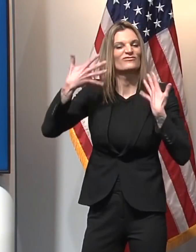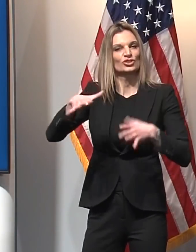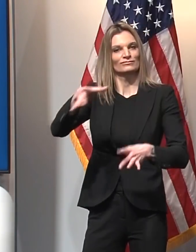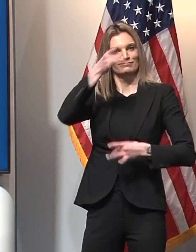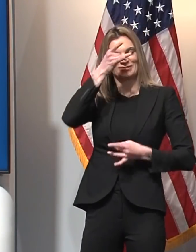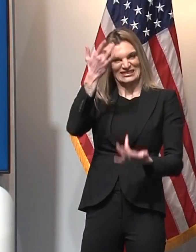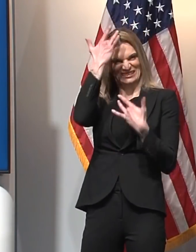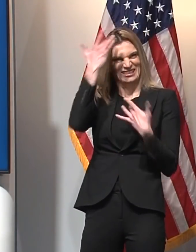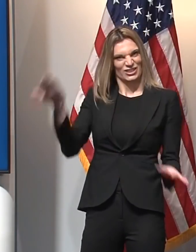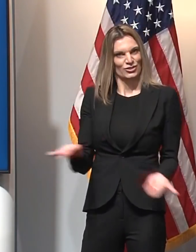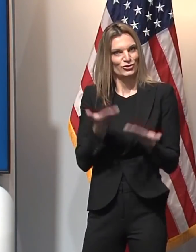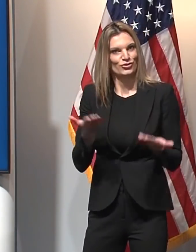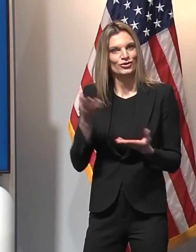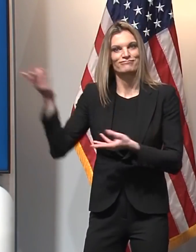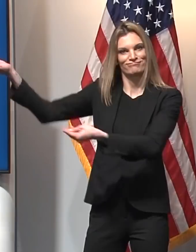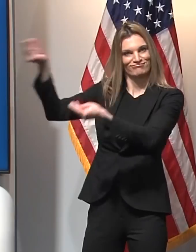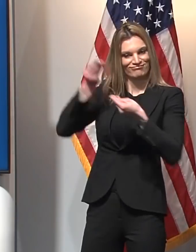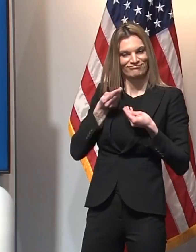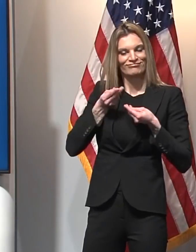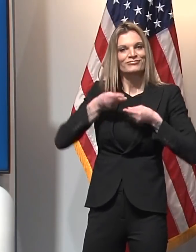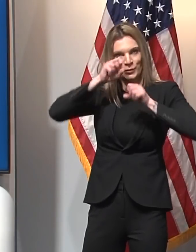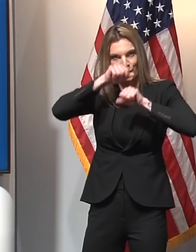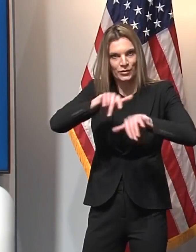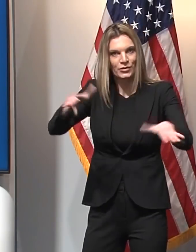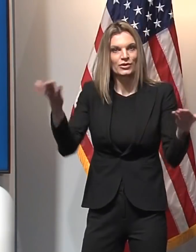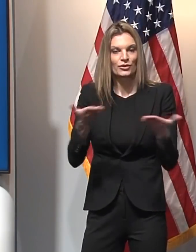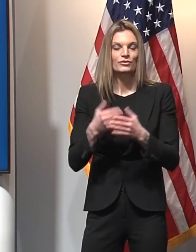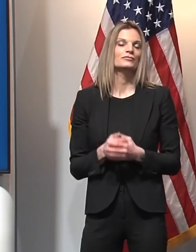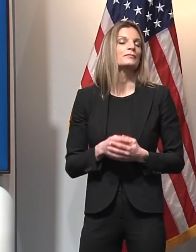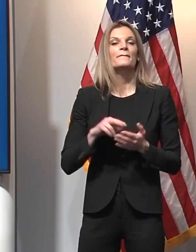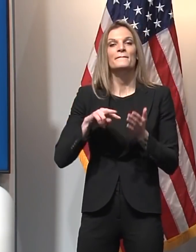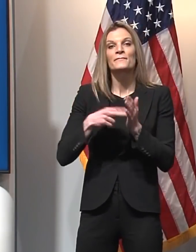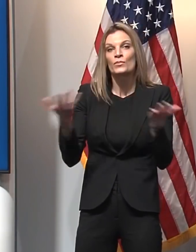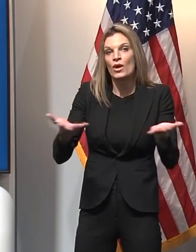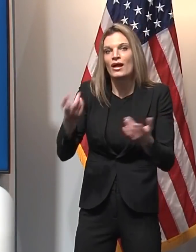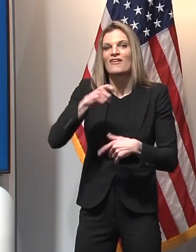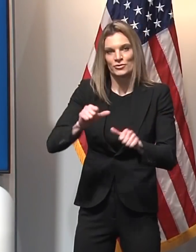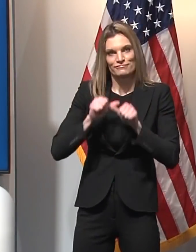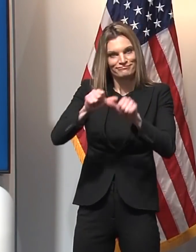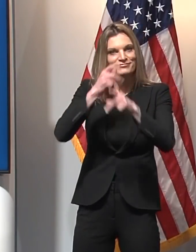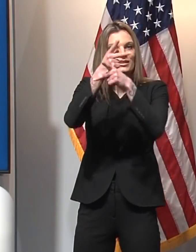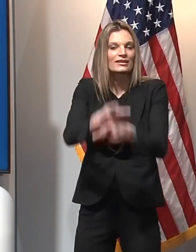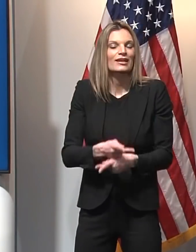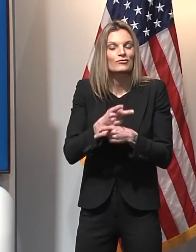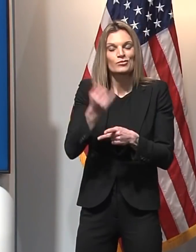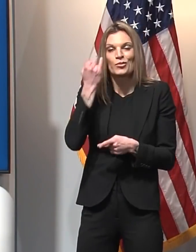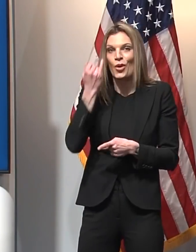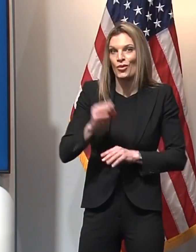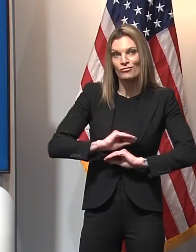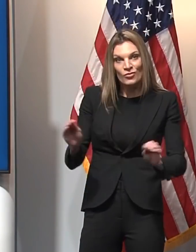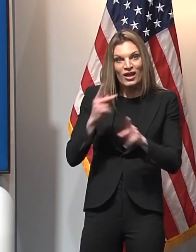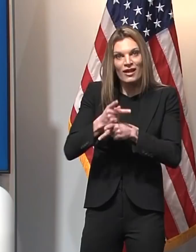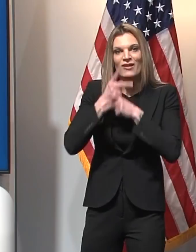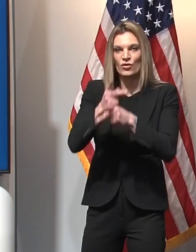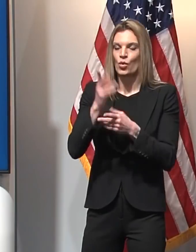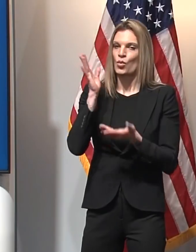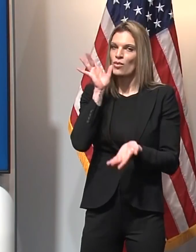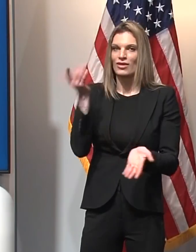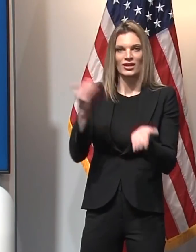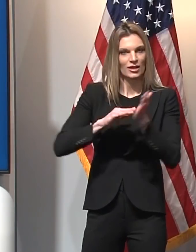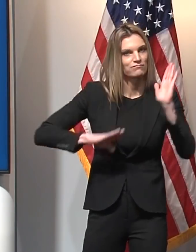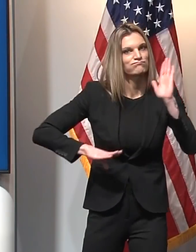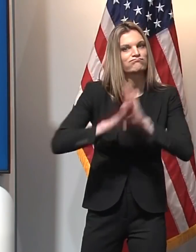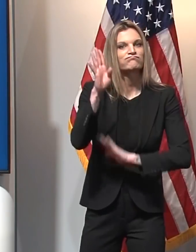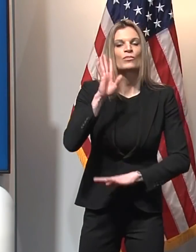person to person, meaning if we are not vigilant, we could see a rise in cases, hospitalizations, and deaths similar to what they saw